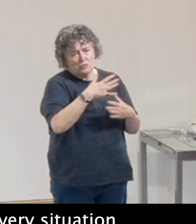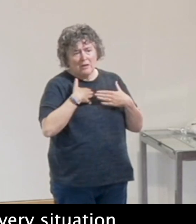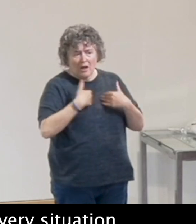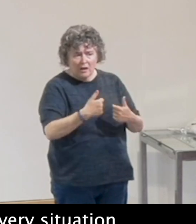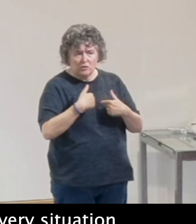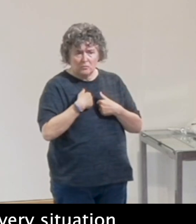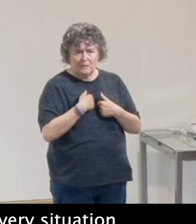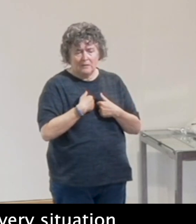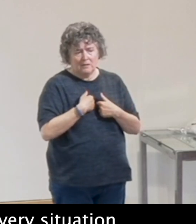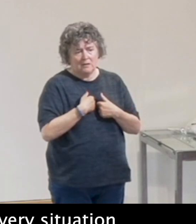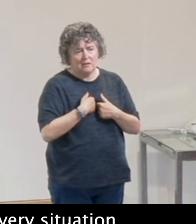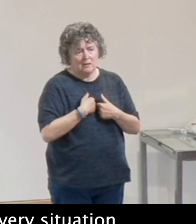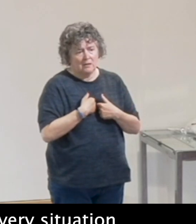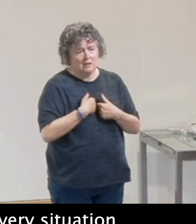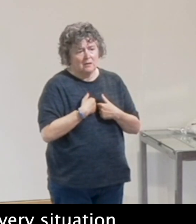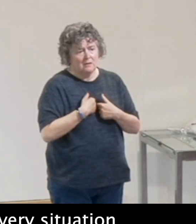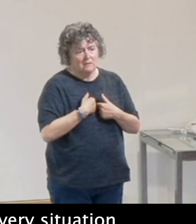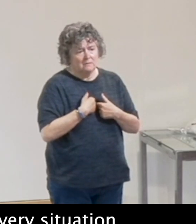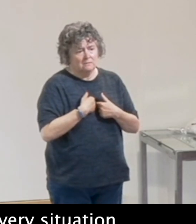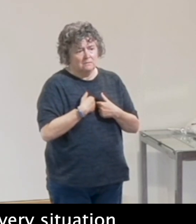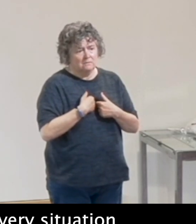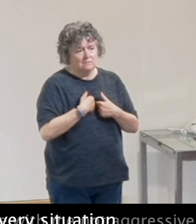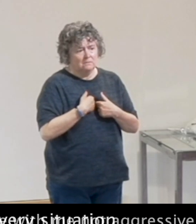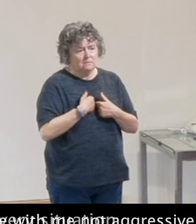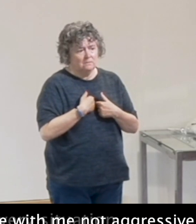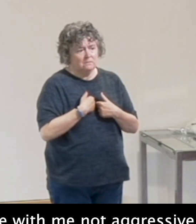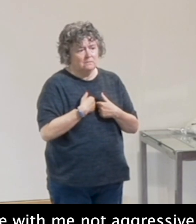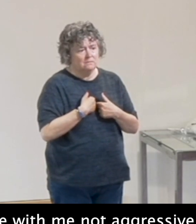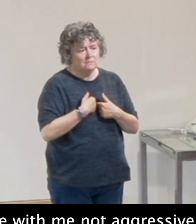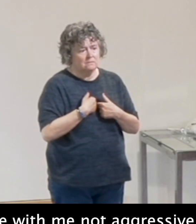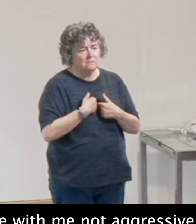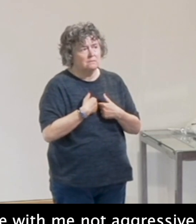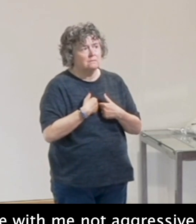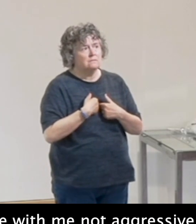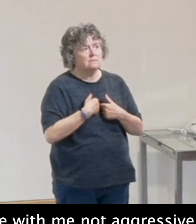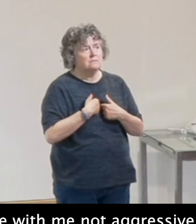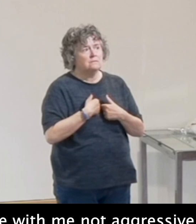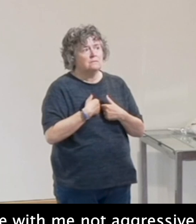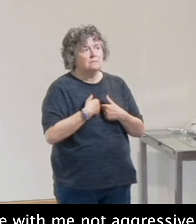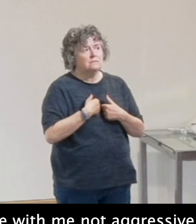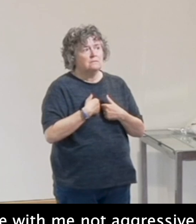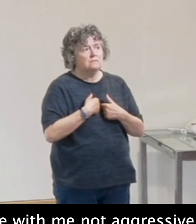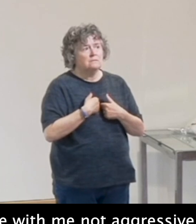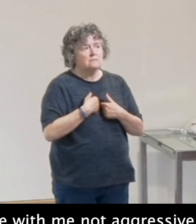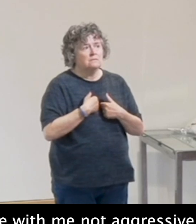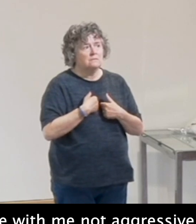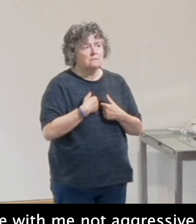be shown a little bit of kindness. I'd also like to be,